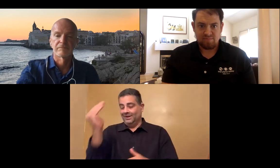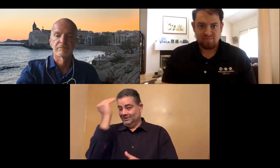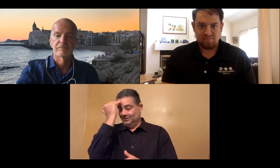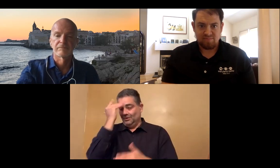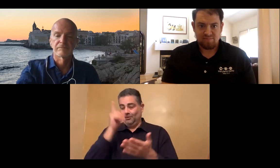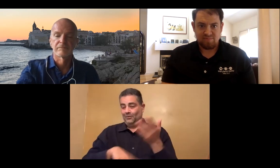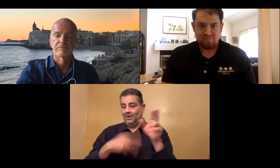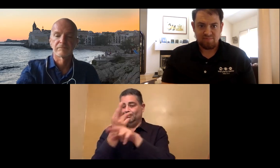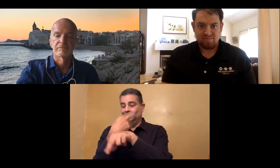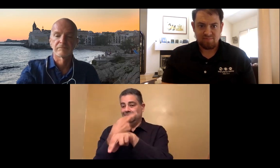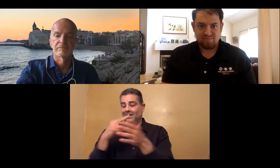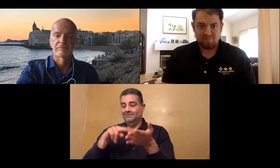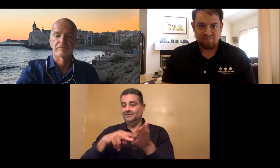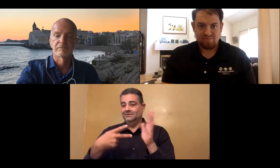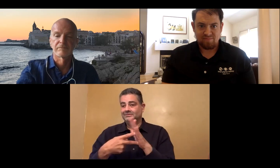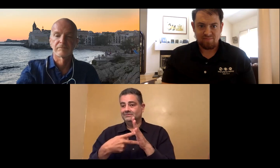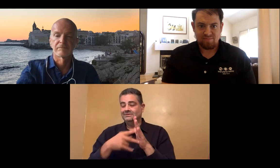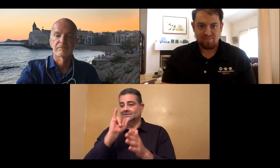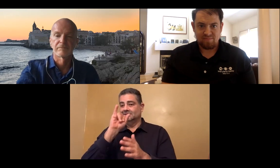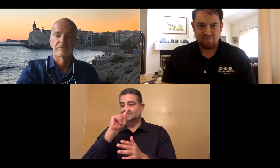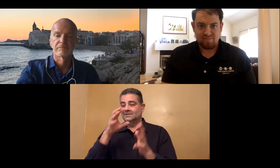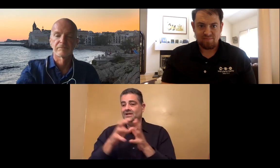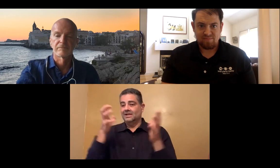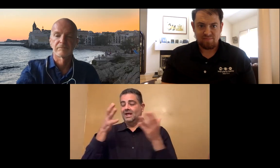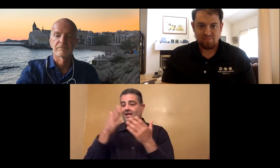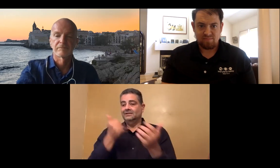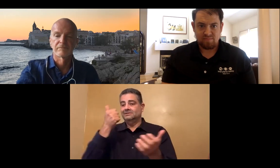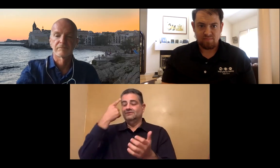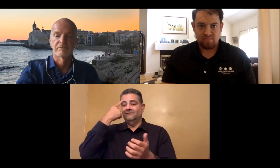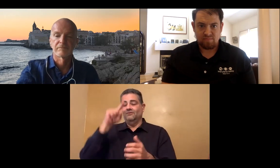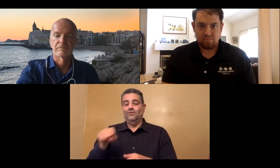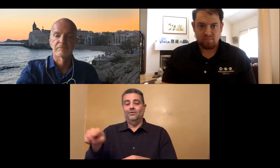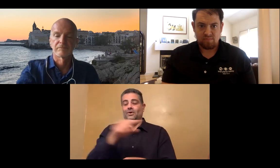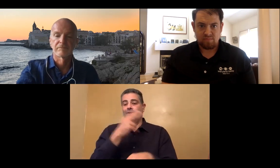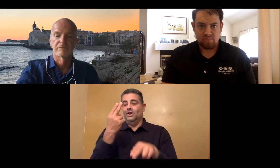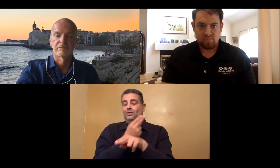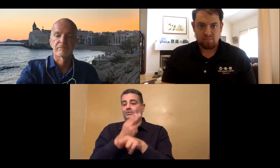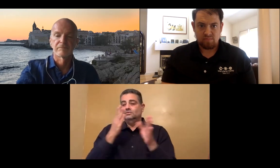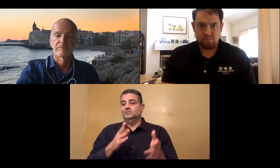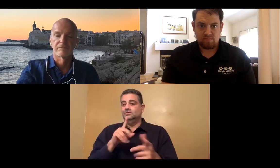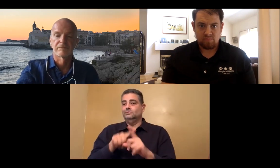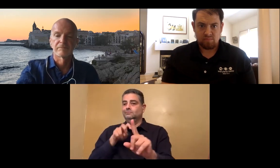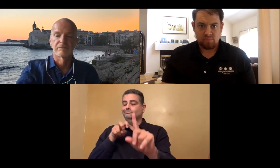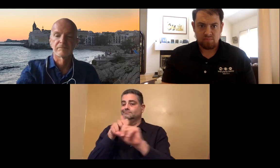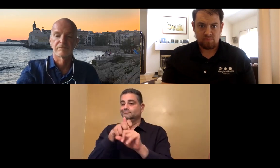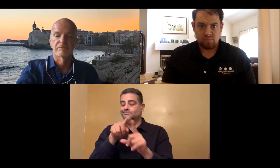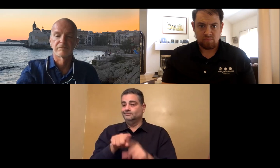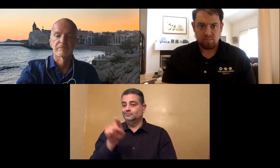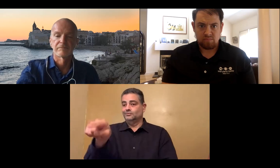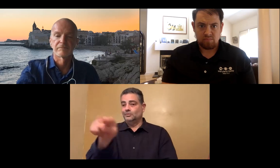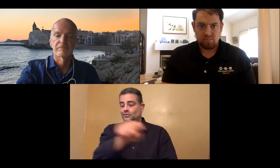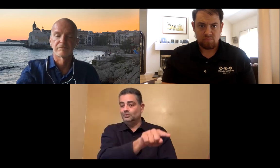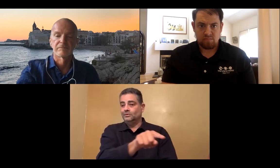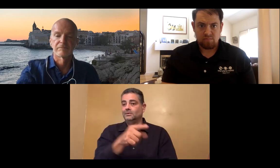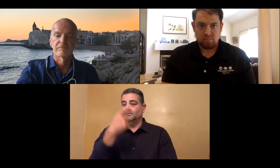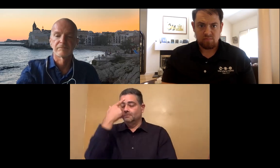So I know you and your state relay and TED programs, you already know what this means, but we need to find a